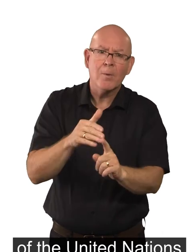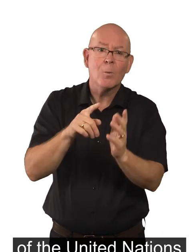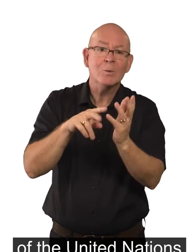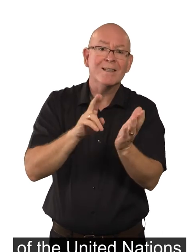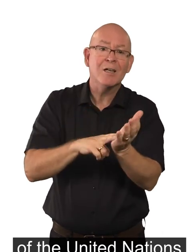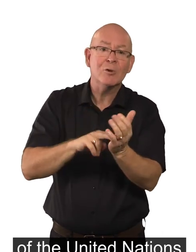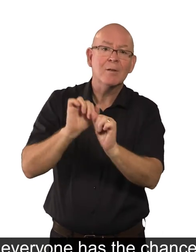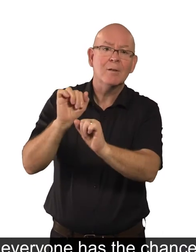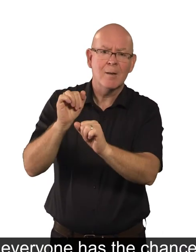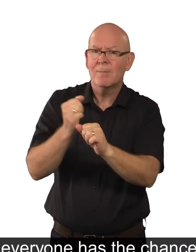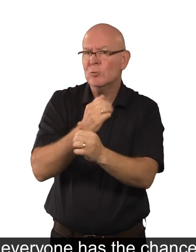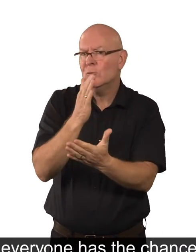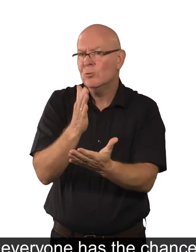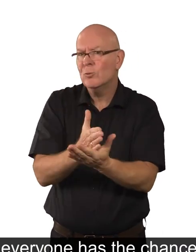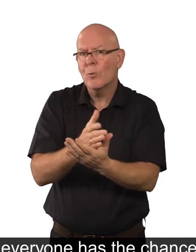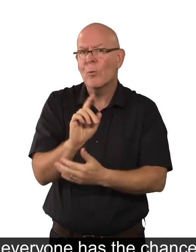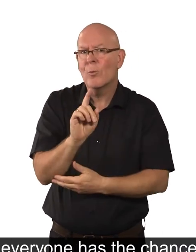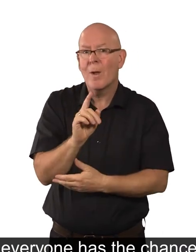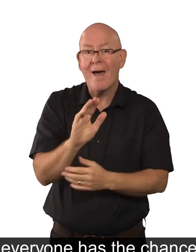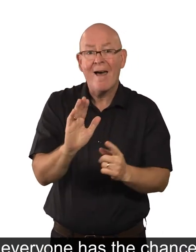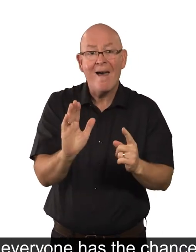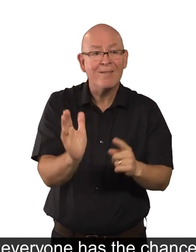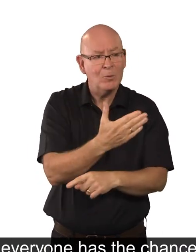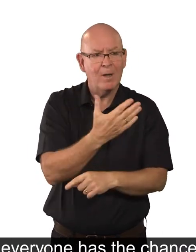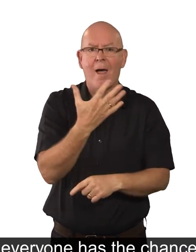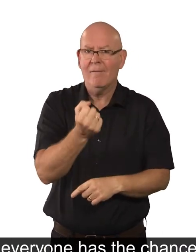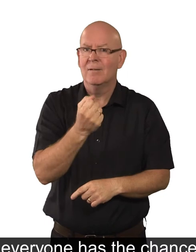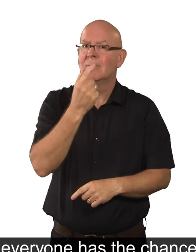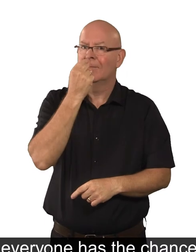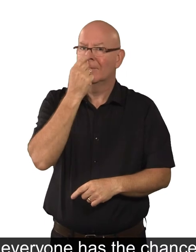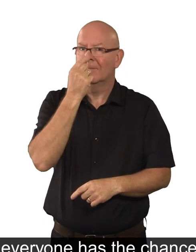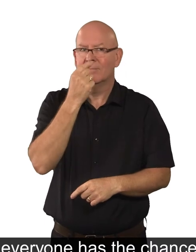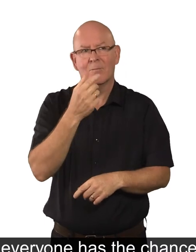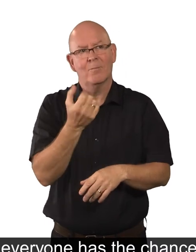making sure that everyone has the chance to work by the year 2030.